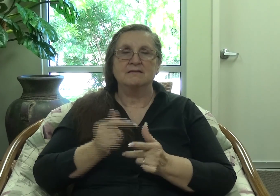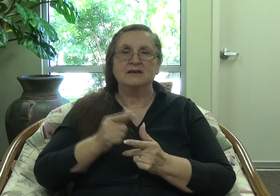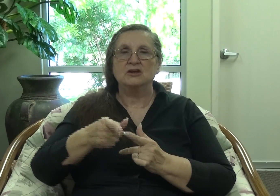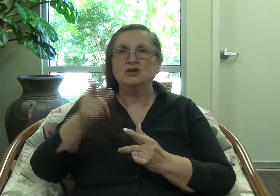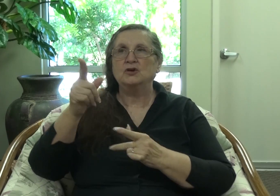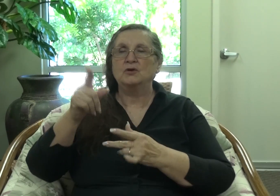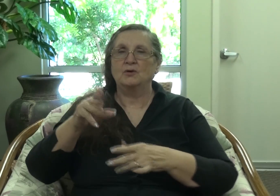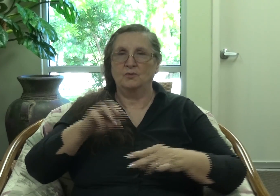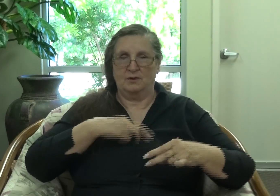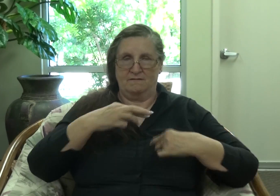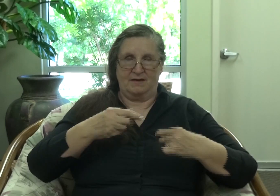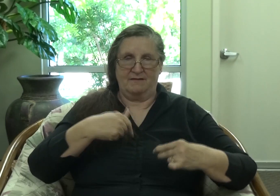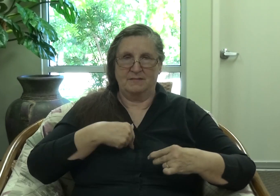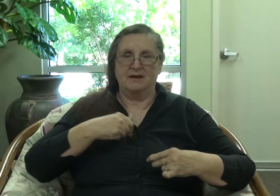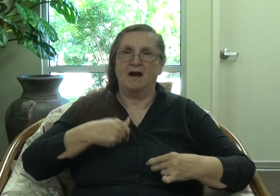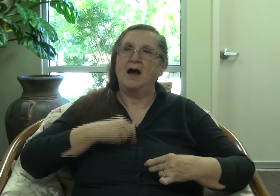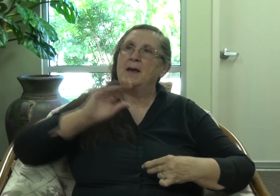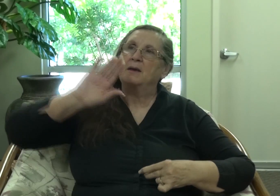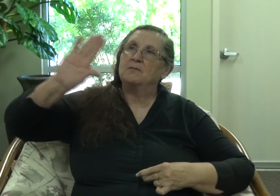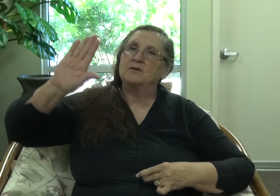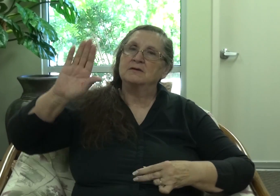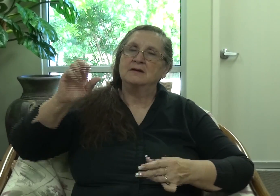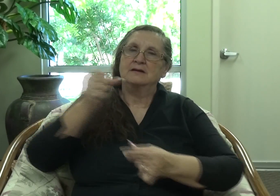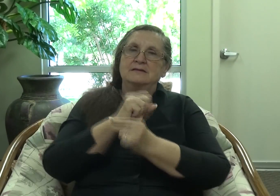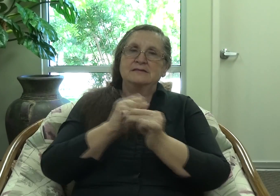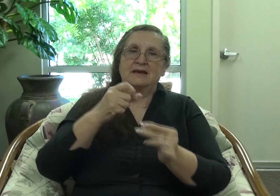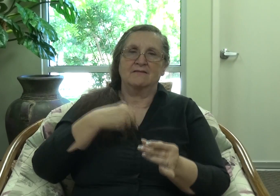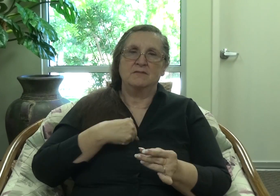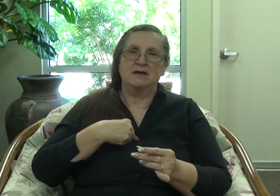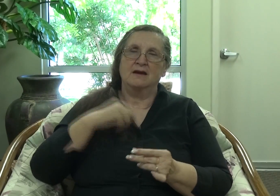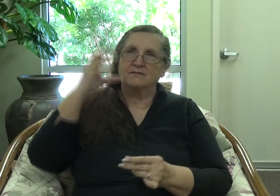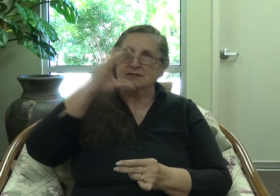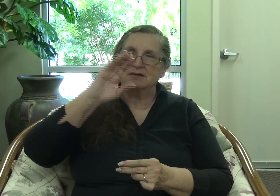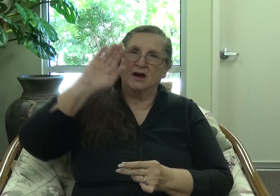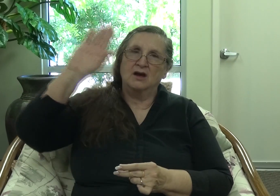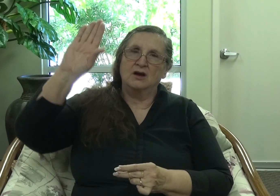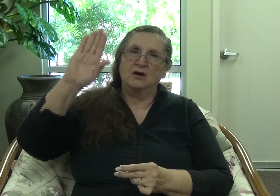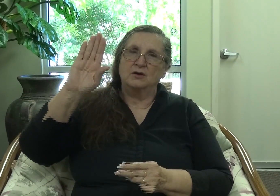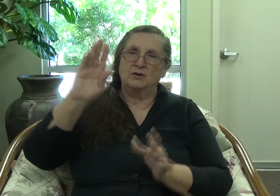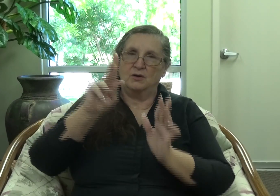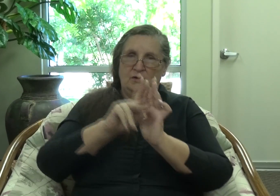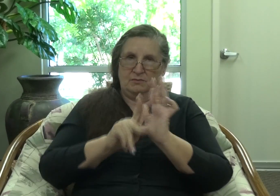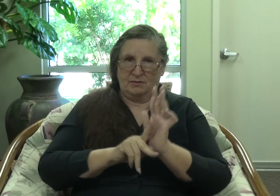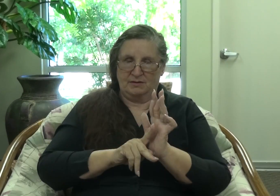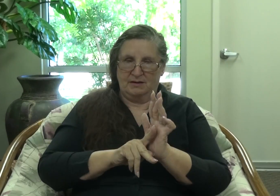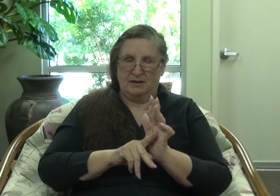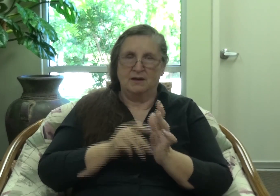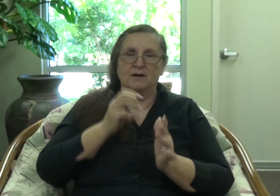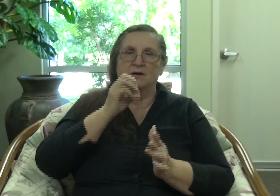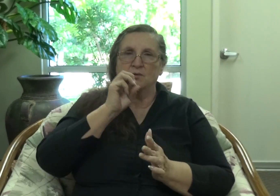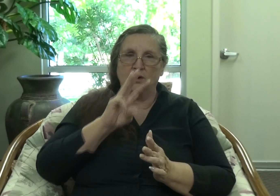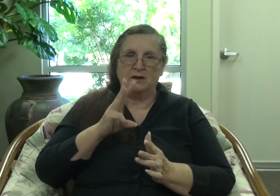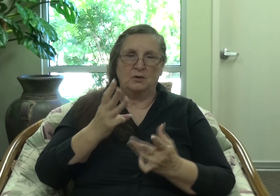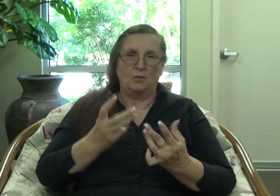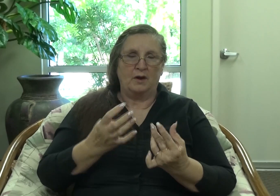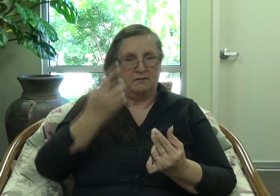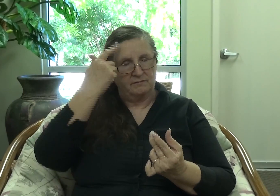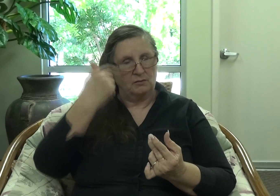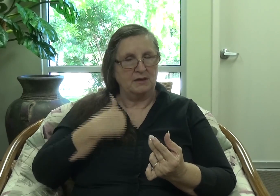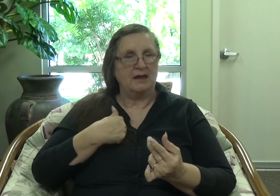am yours. Save me, for I have sought your precepts. The wicked wait for me to destroy me. I